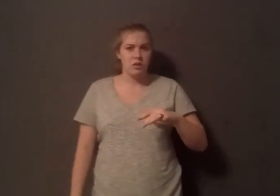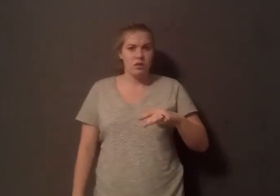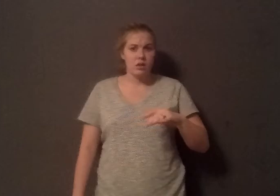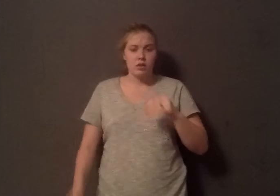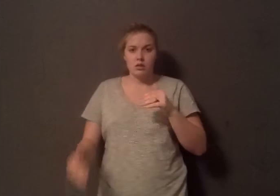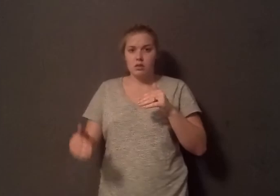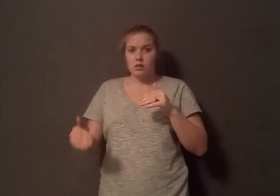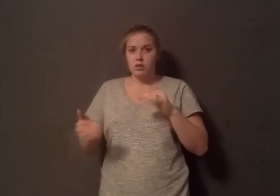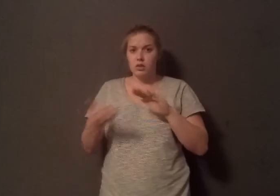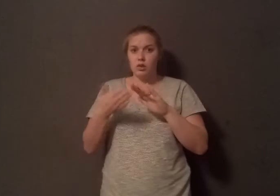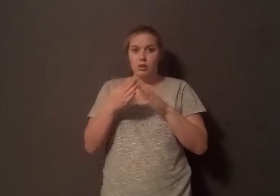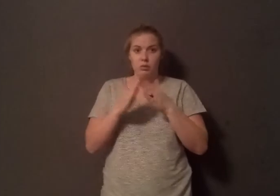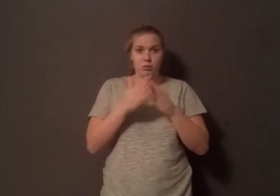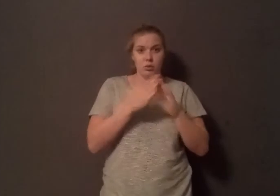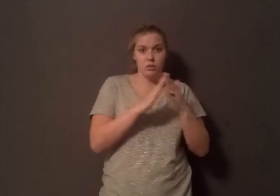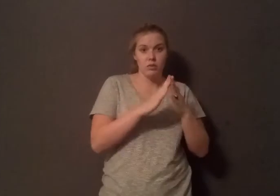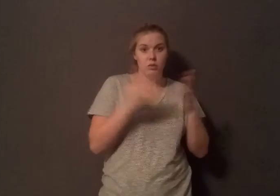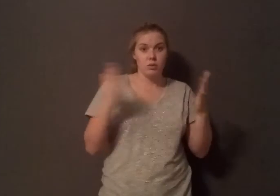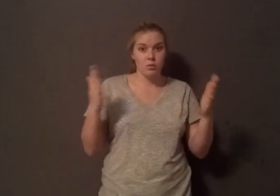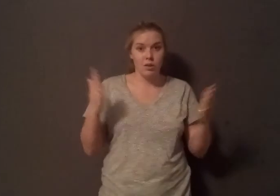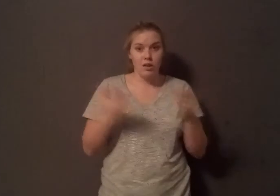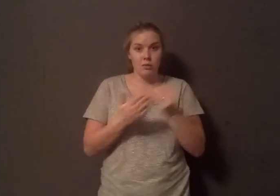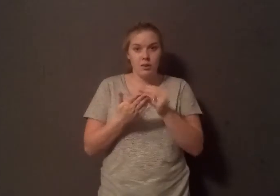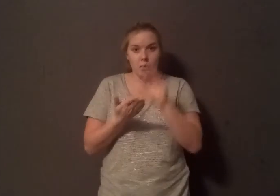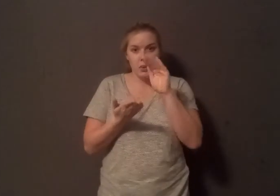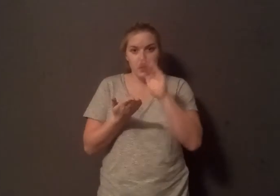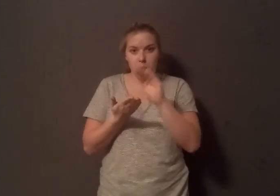communities of color, low-income communities. It is definitely a human rights issue.